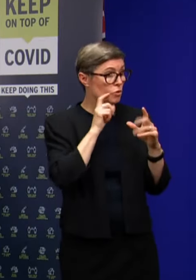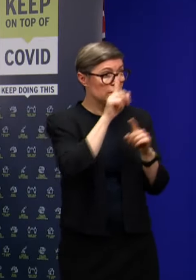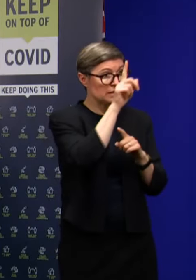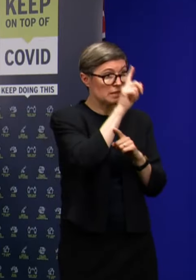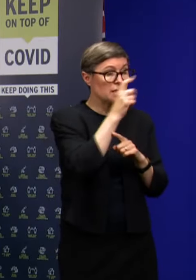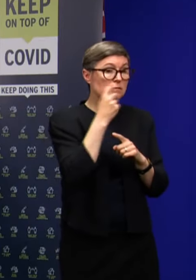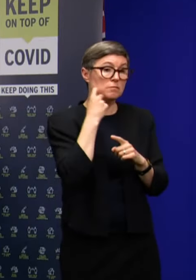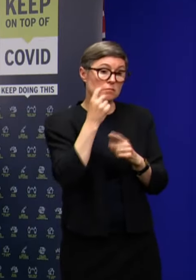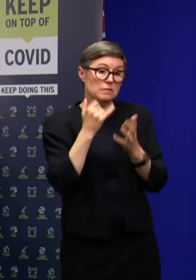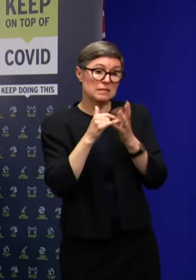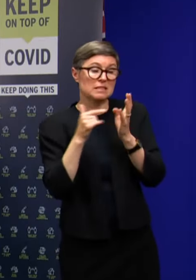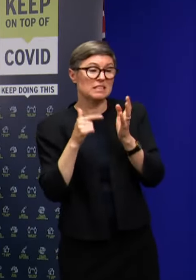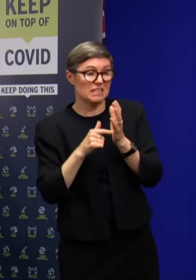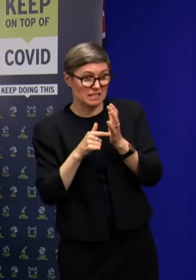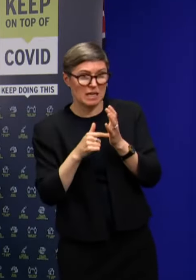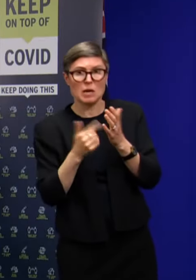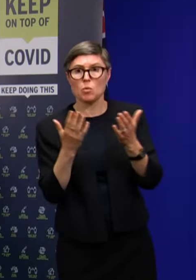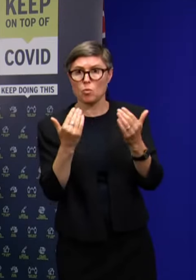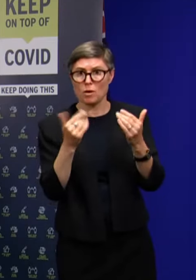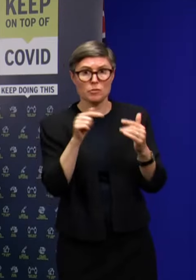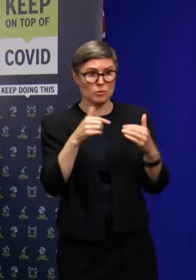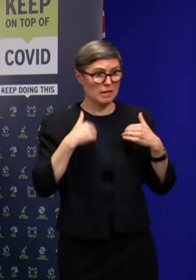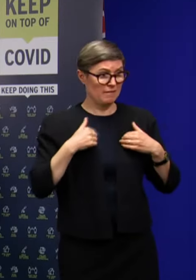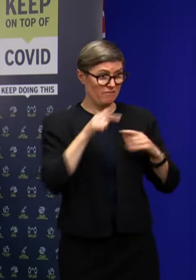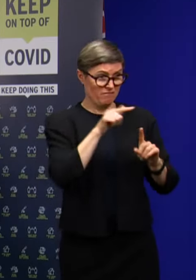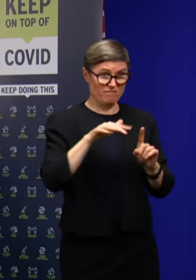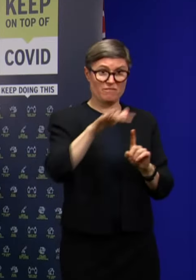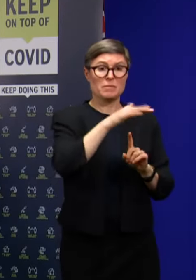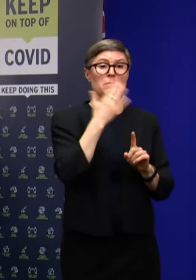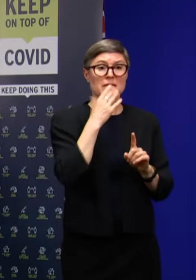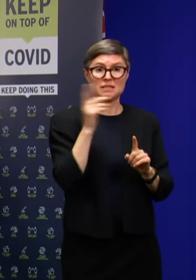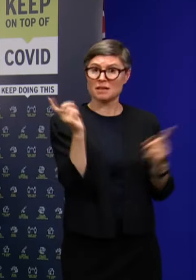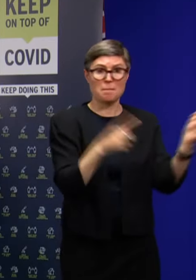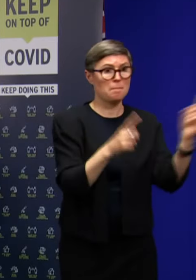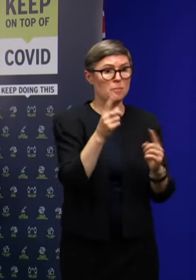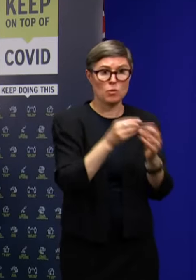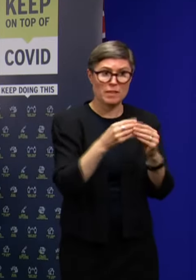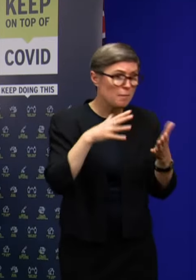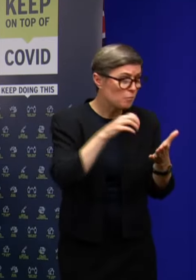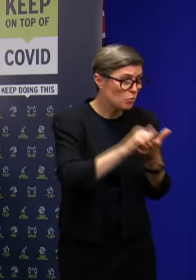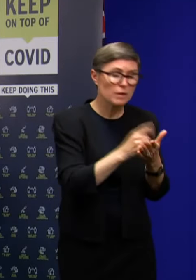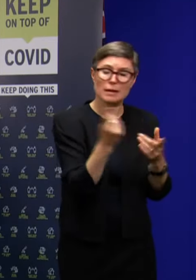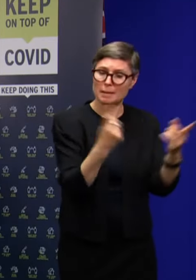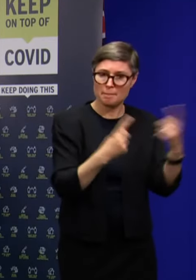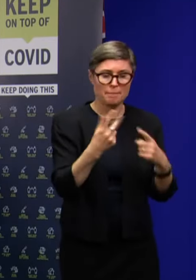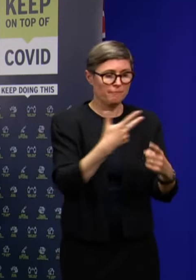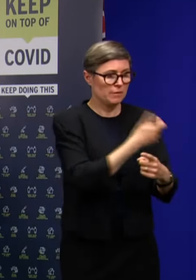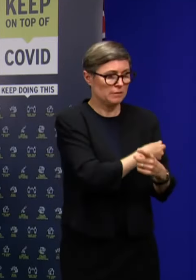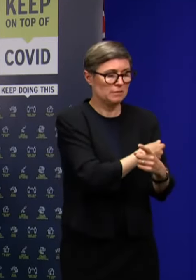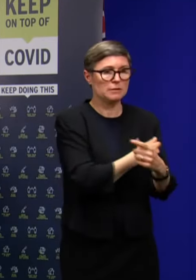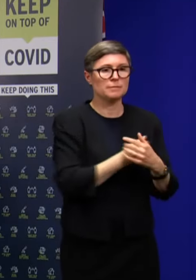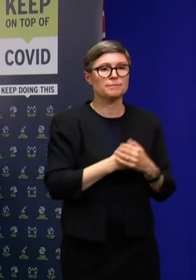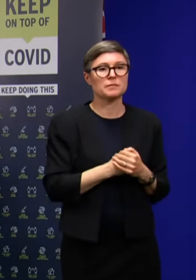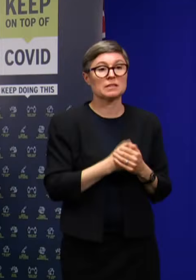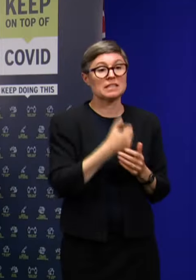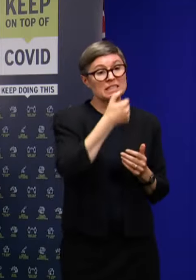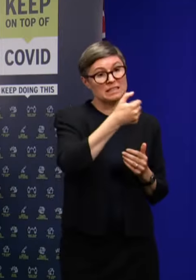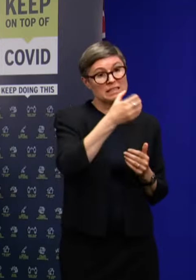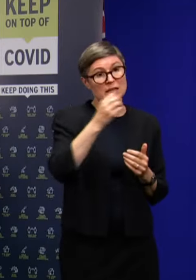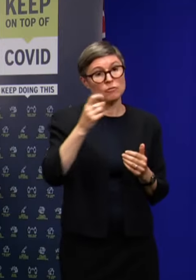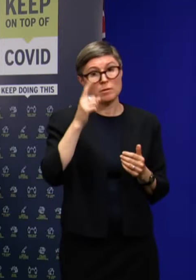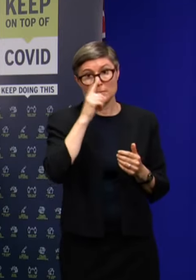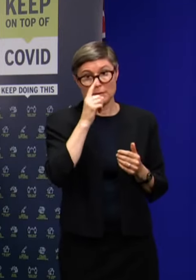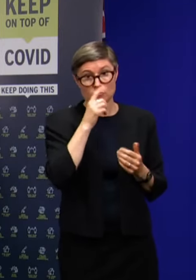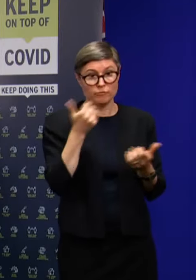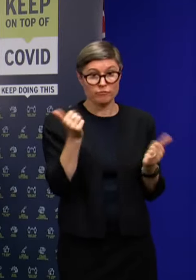Saturday. And we welcome anyone in the area to walk in for a vaccination. More than 600 people are already booked in across